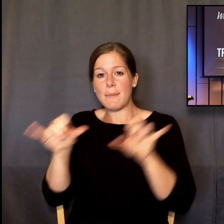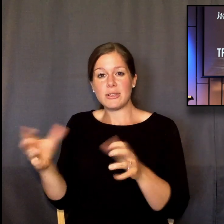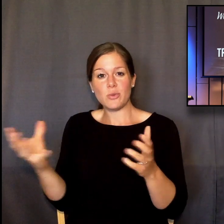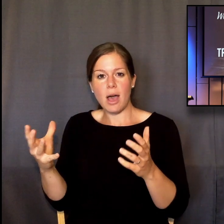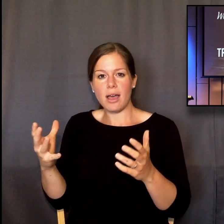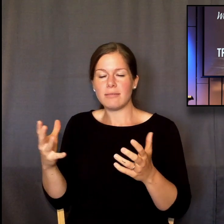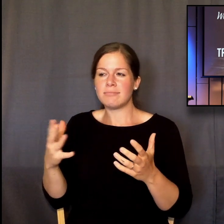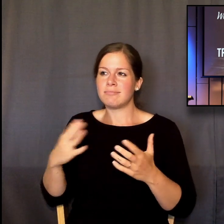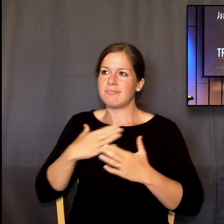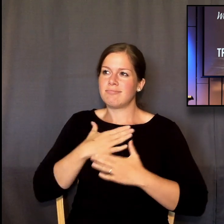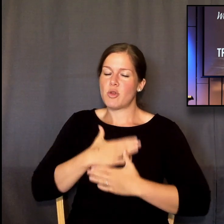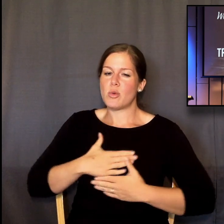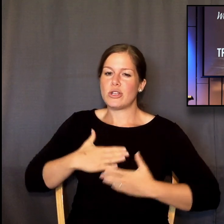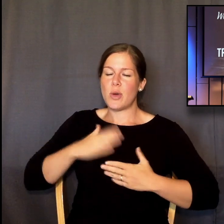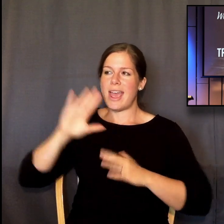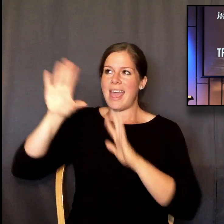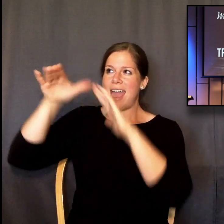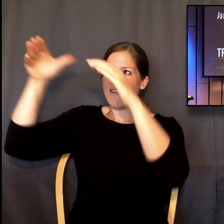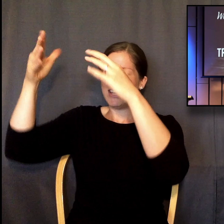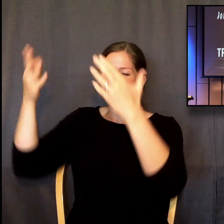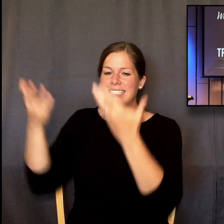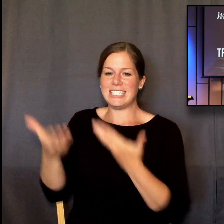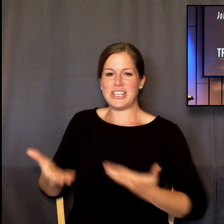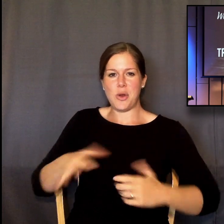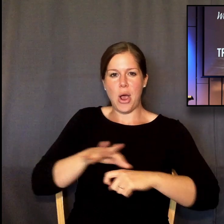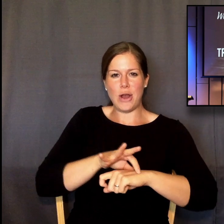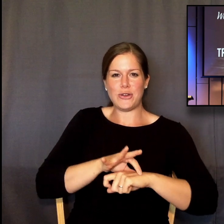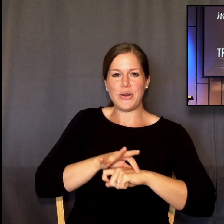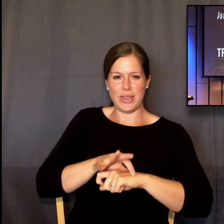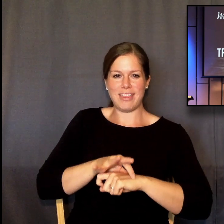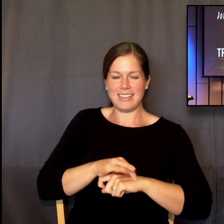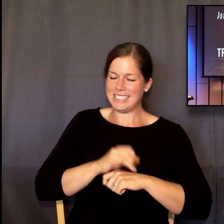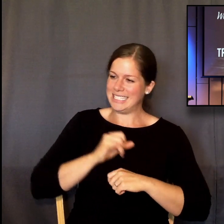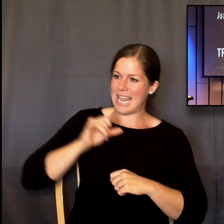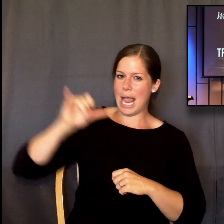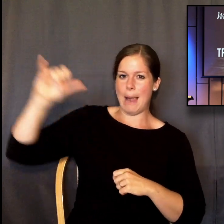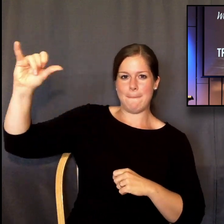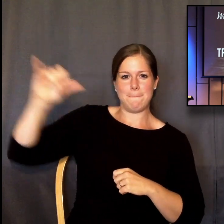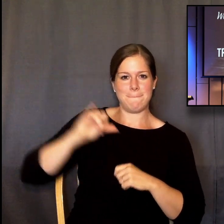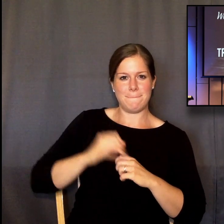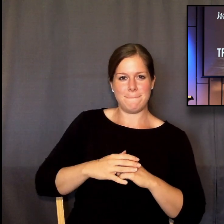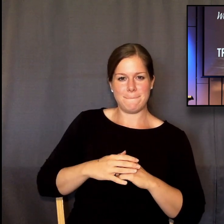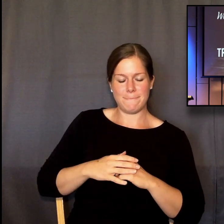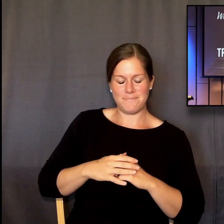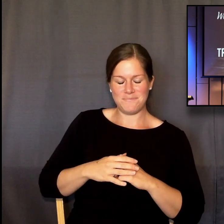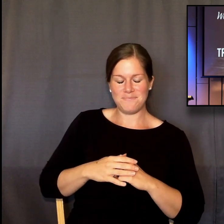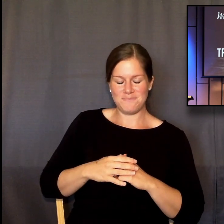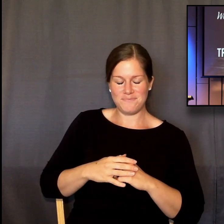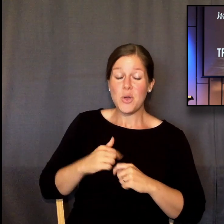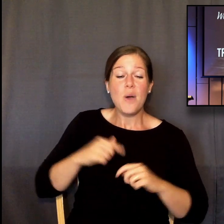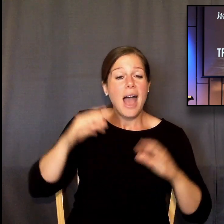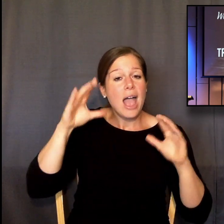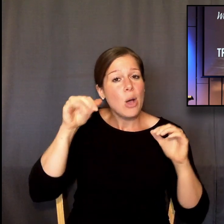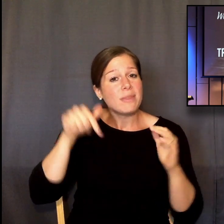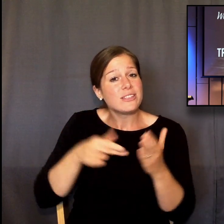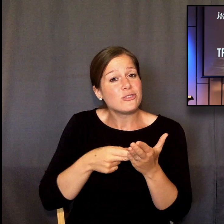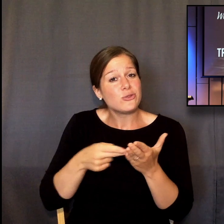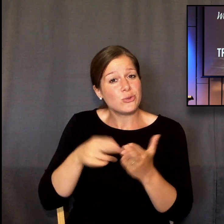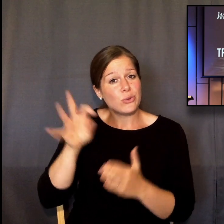heaven on earth. I hope that this truth will give you that